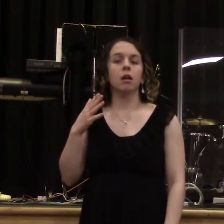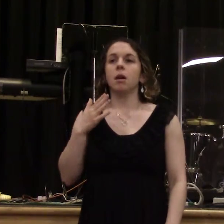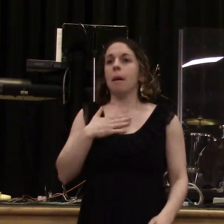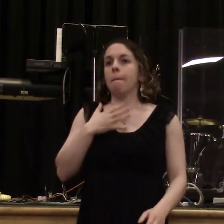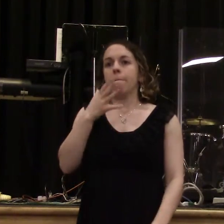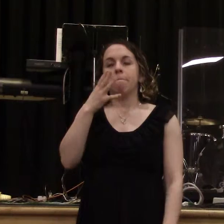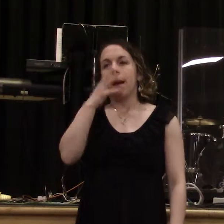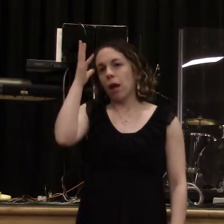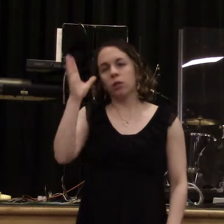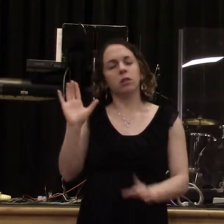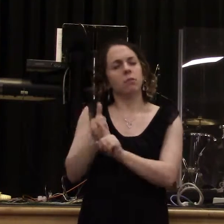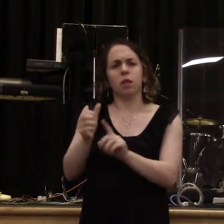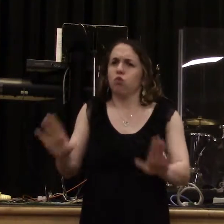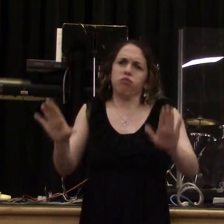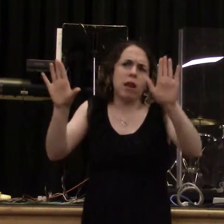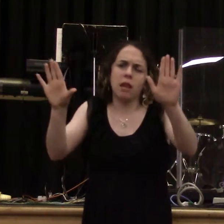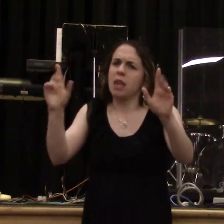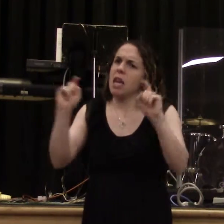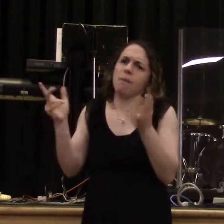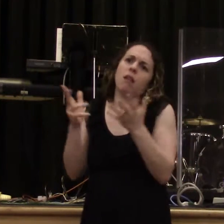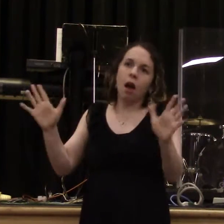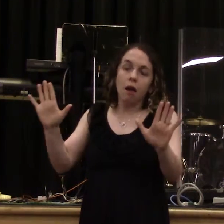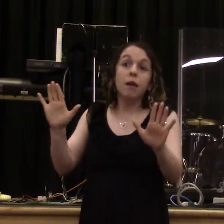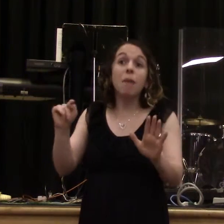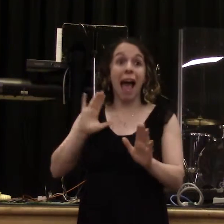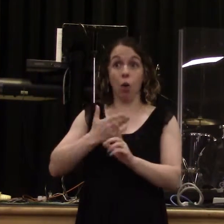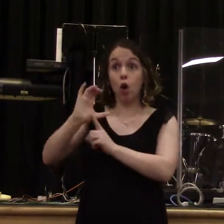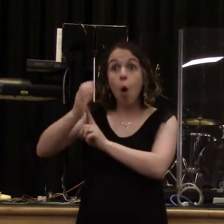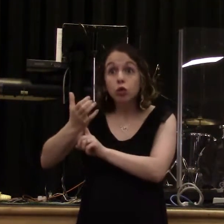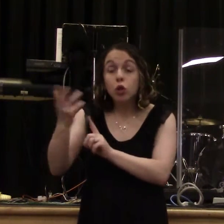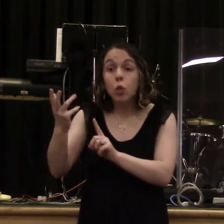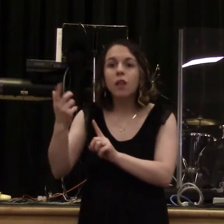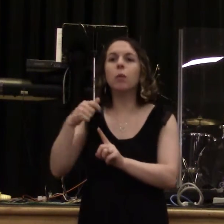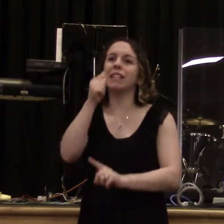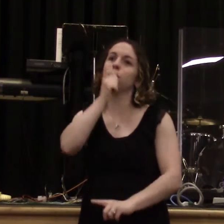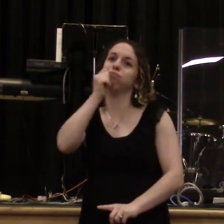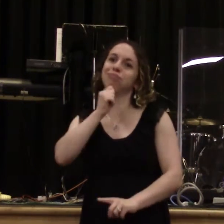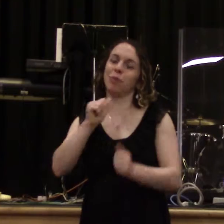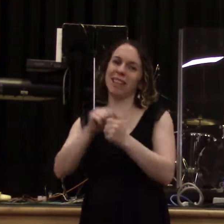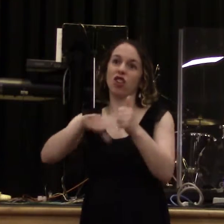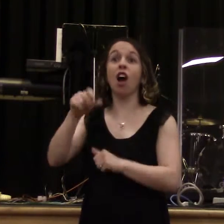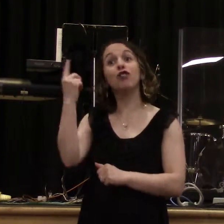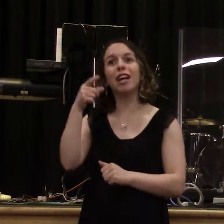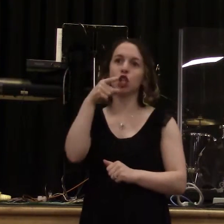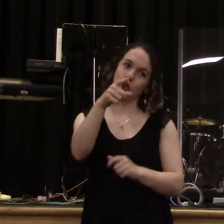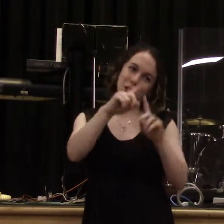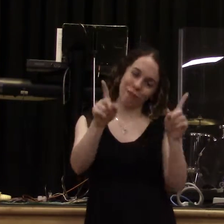love my mom and dad. They give me so much. But our culture was that we needed to tolerate one another. Everybody's different. You need to love everybody,